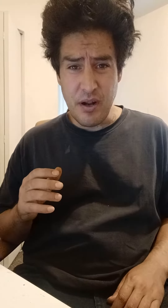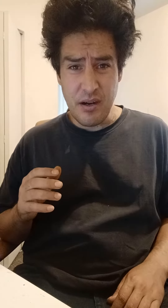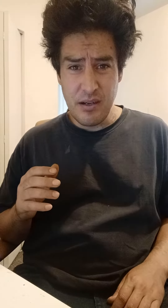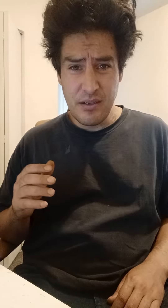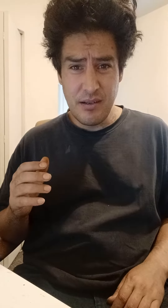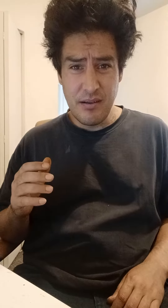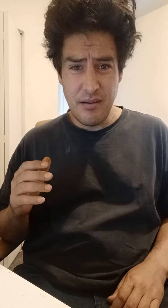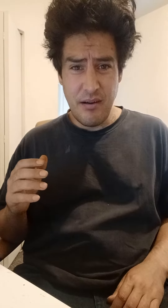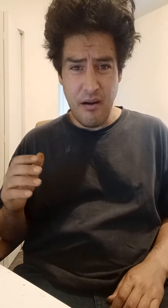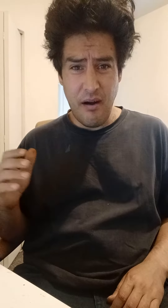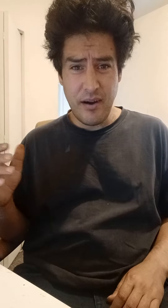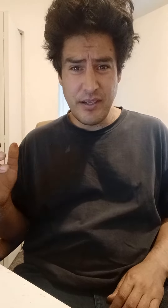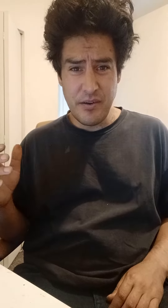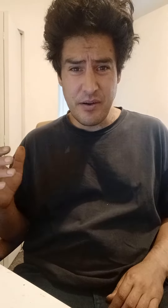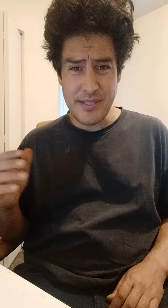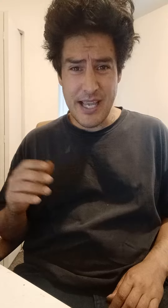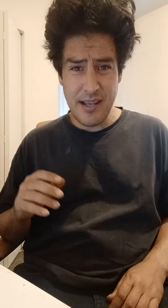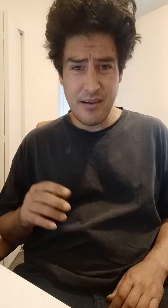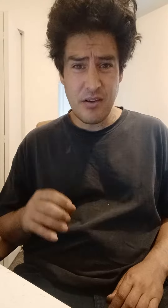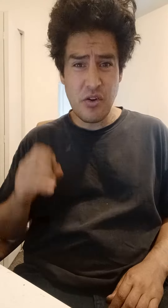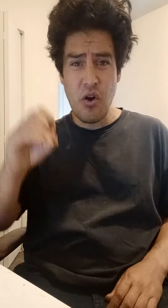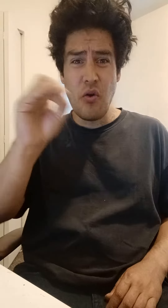you know what i'm saying gold